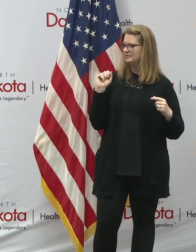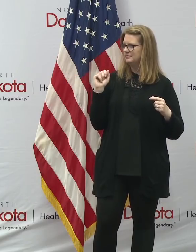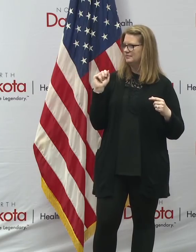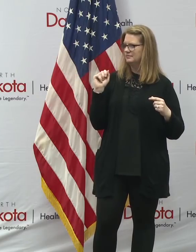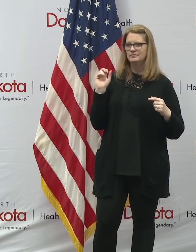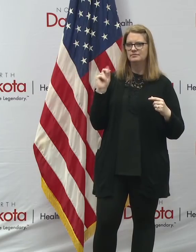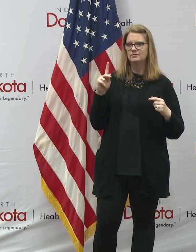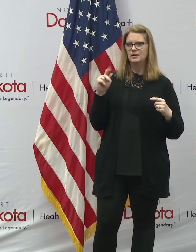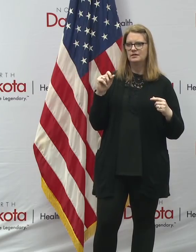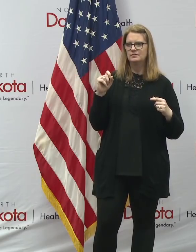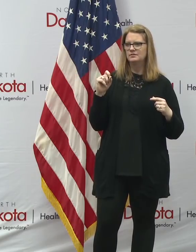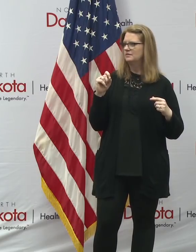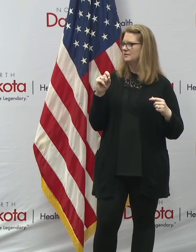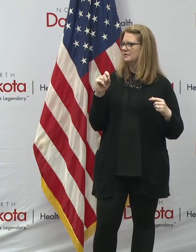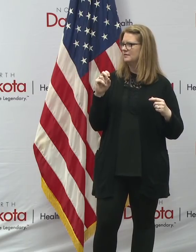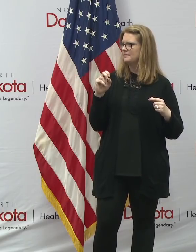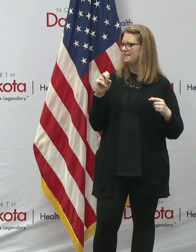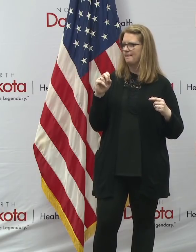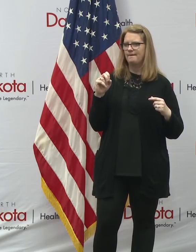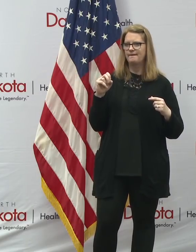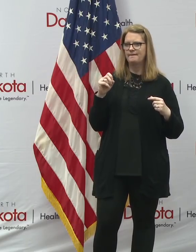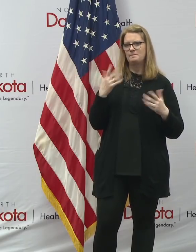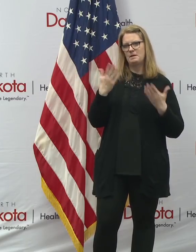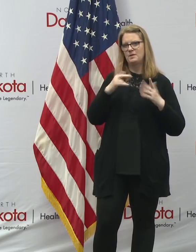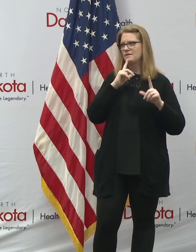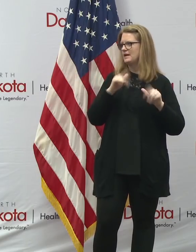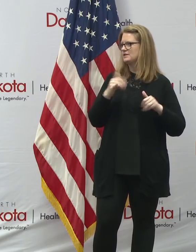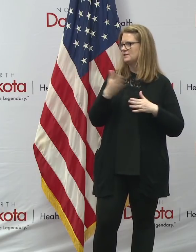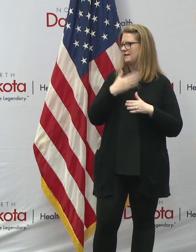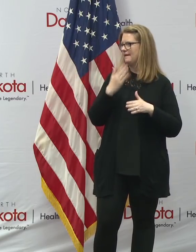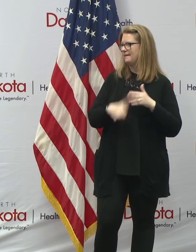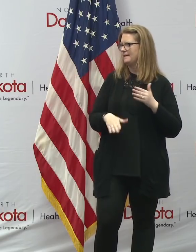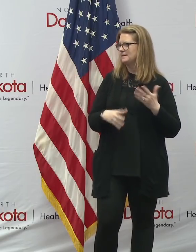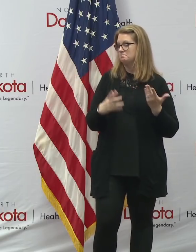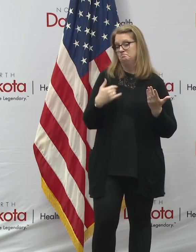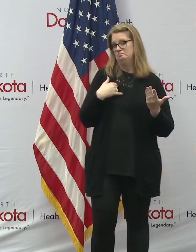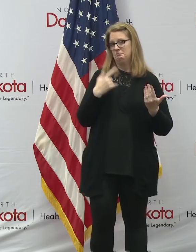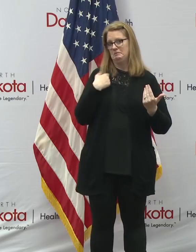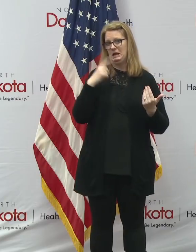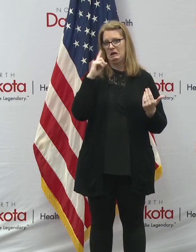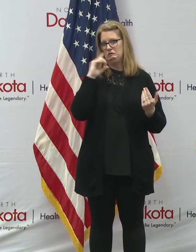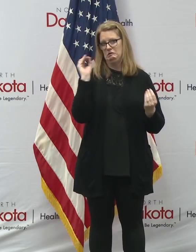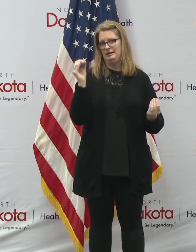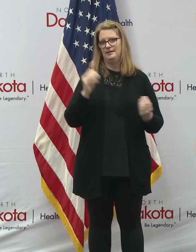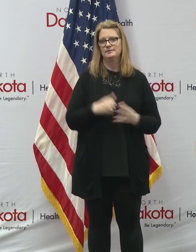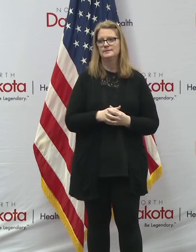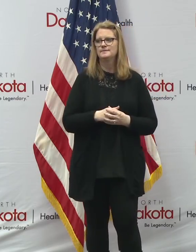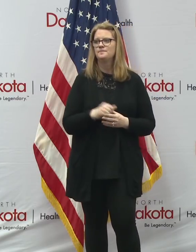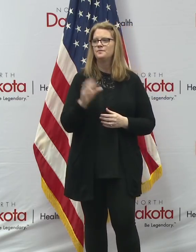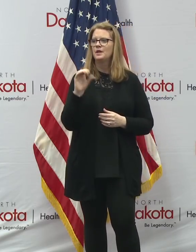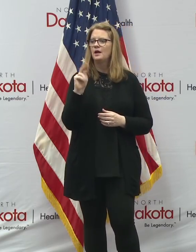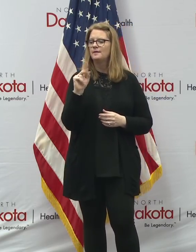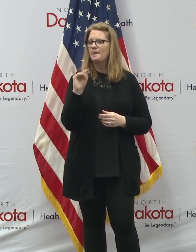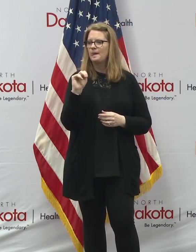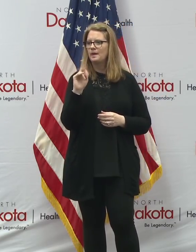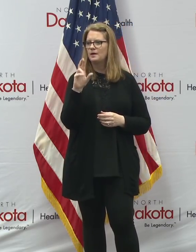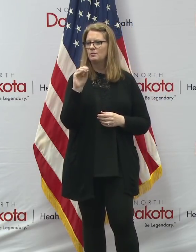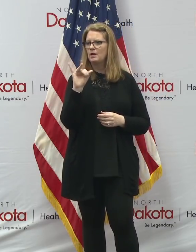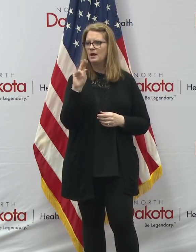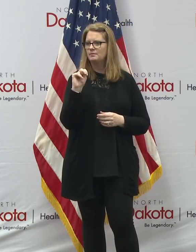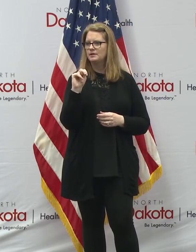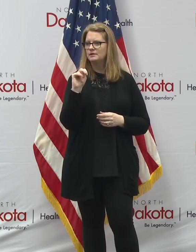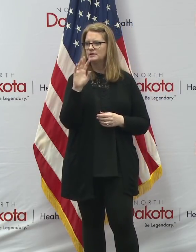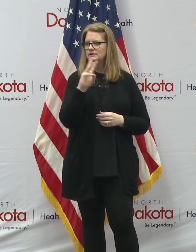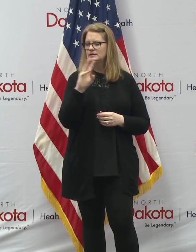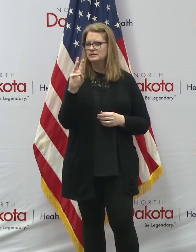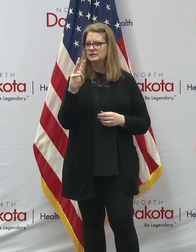Okay? So maybe they'll have an answer before the end of this, but we'll find out. Hadn't heard that one. Question online? Robin Travers